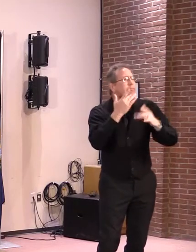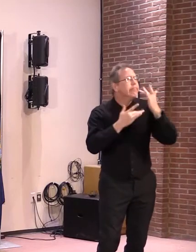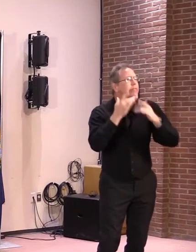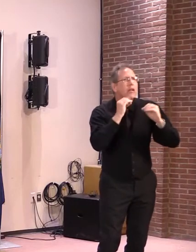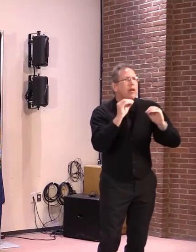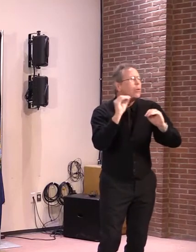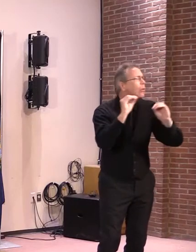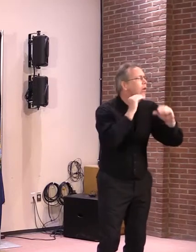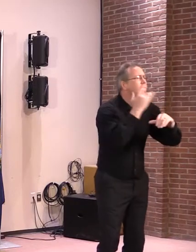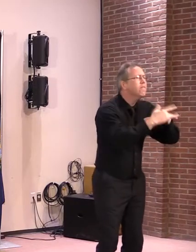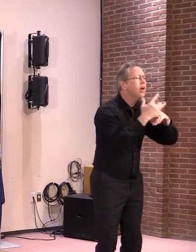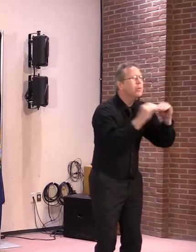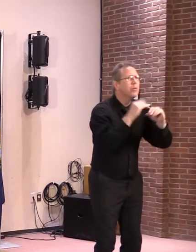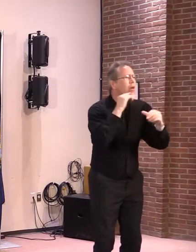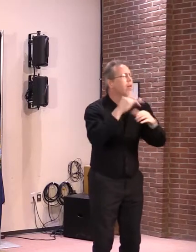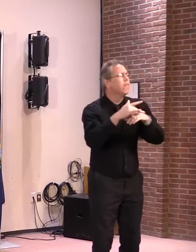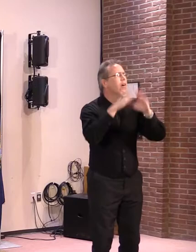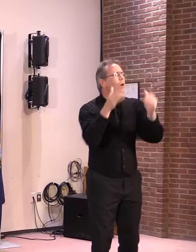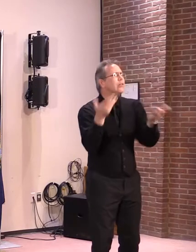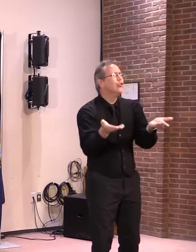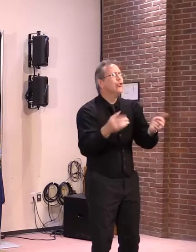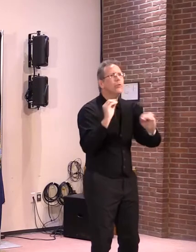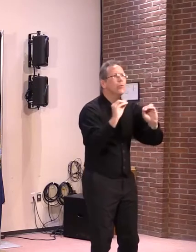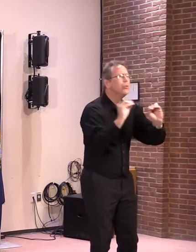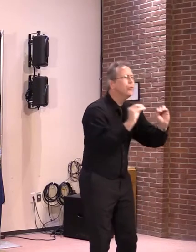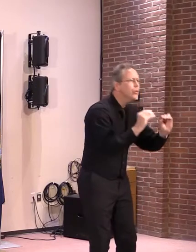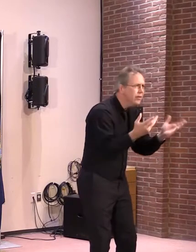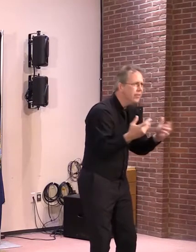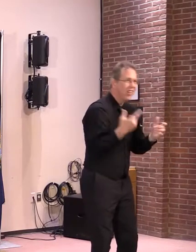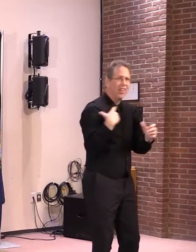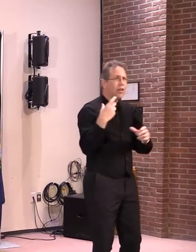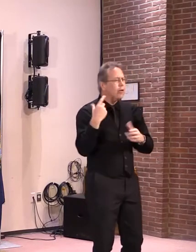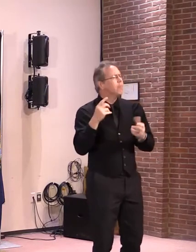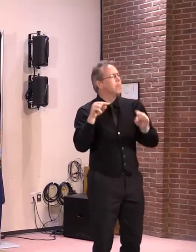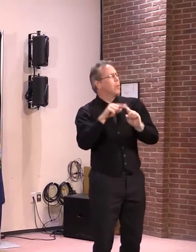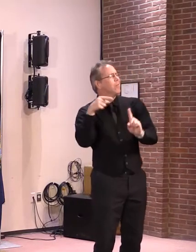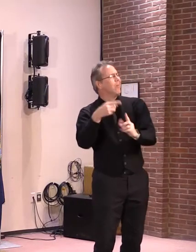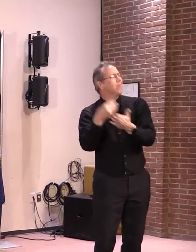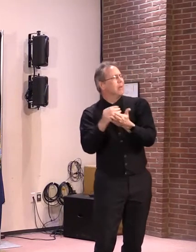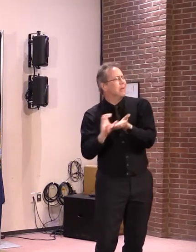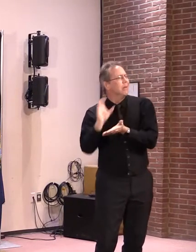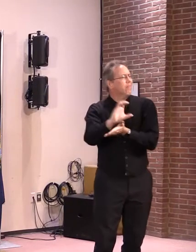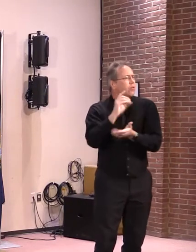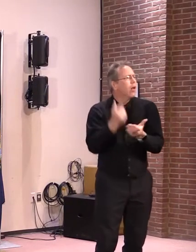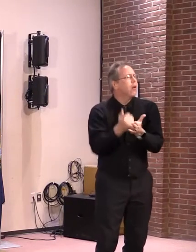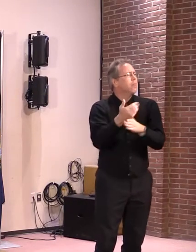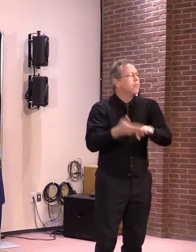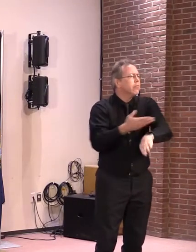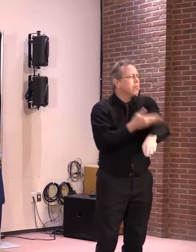And it's why these investments are so important. And I'll continue to make the case for this funding.